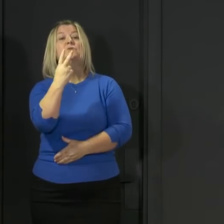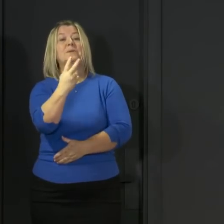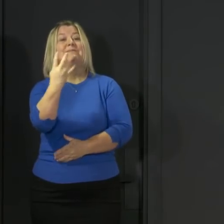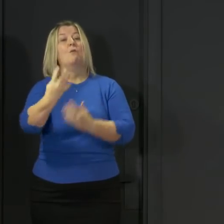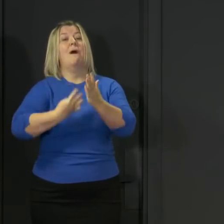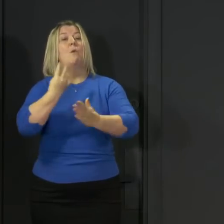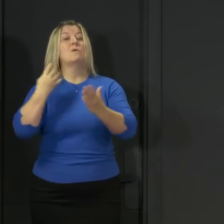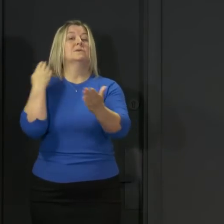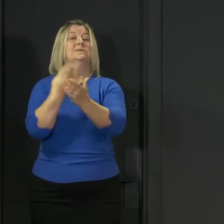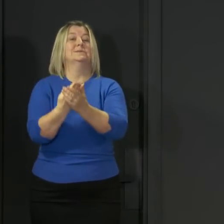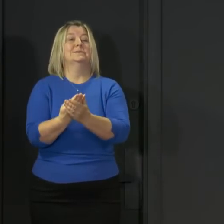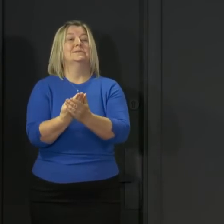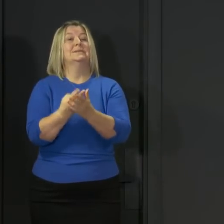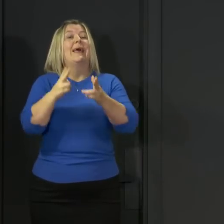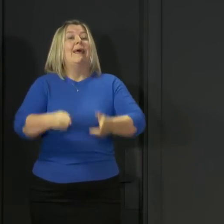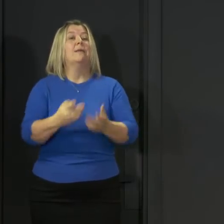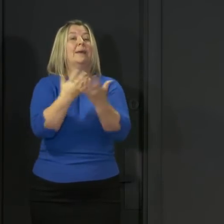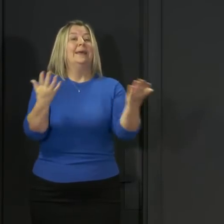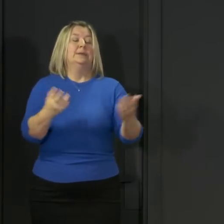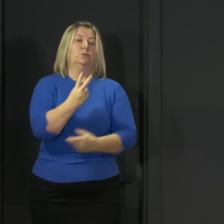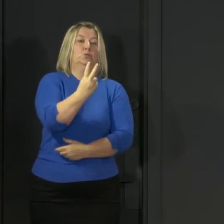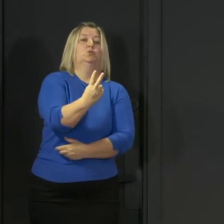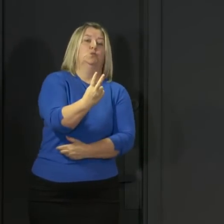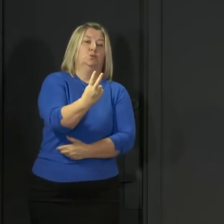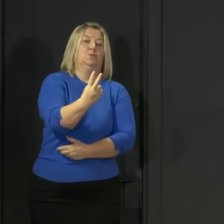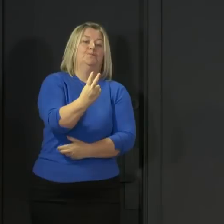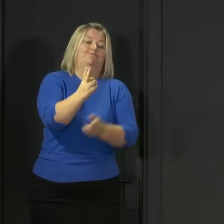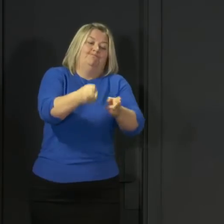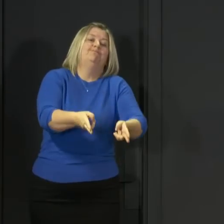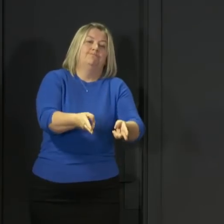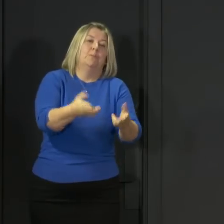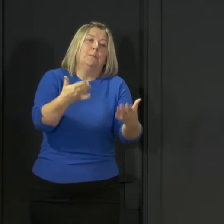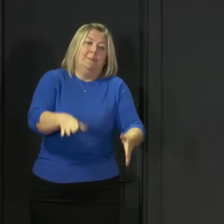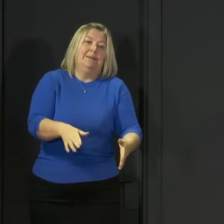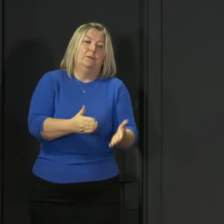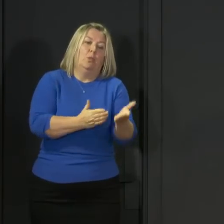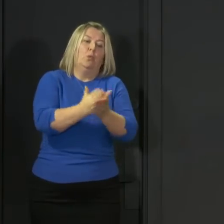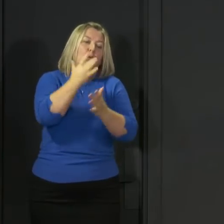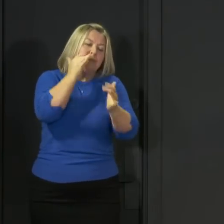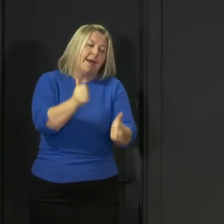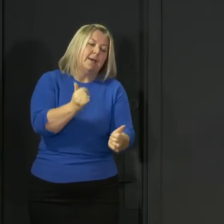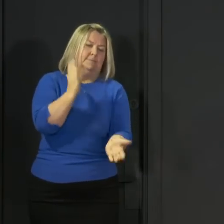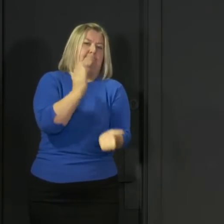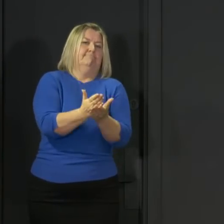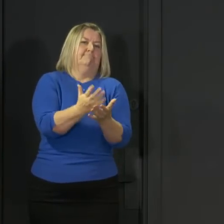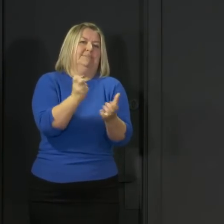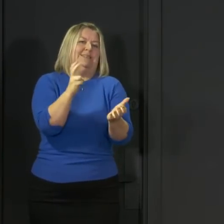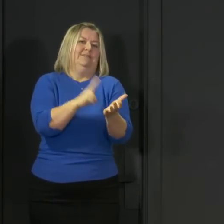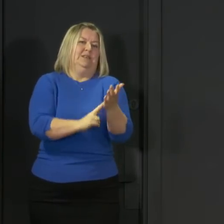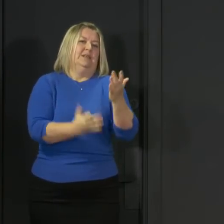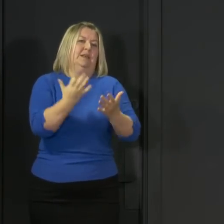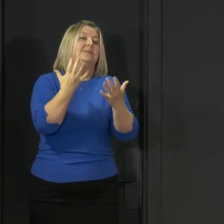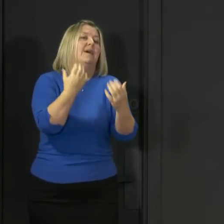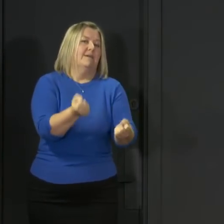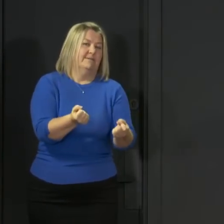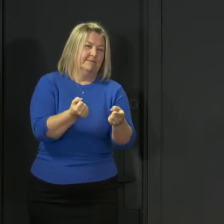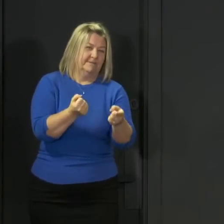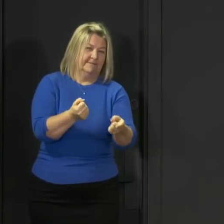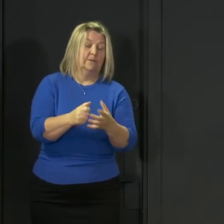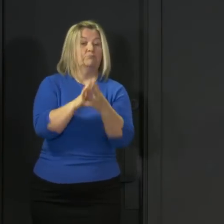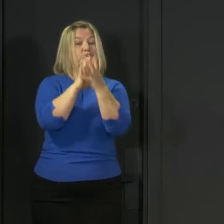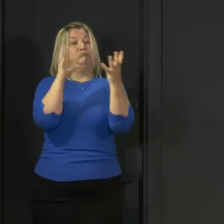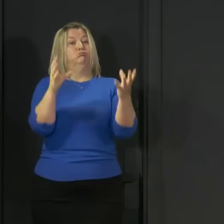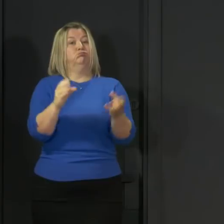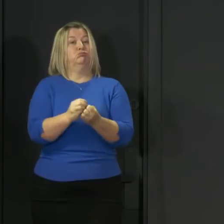two deaths have been registered of patients who had been confirmed through a test as having the virus. And that takes the total number of deaths